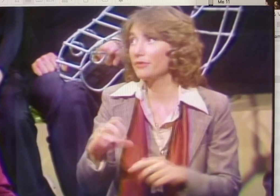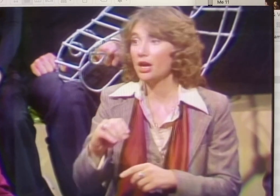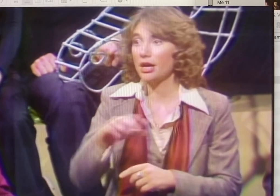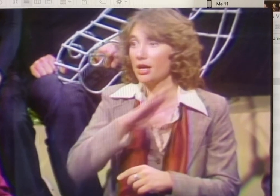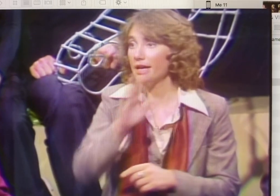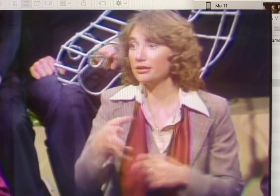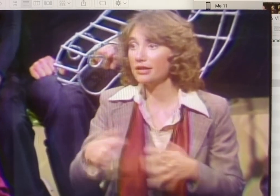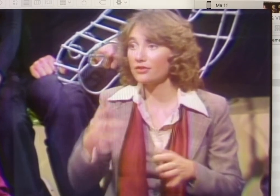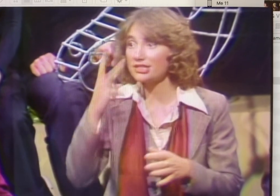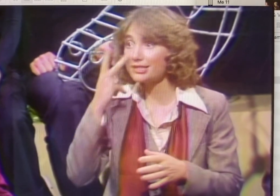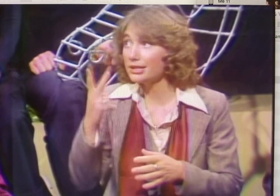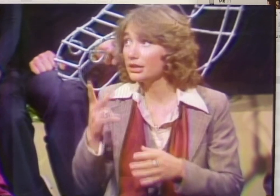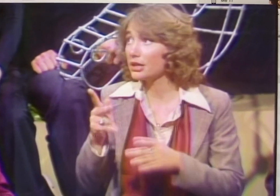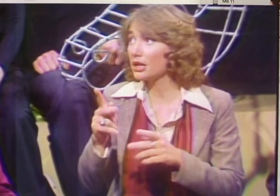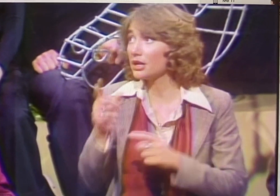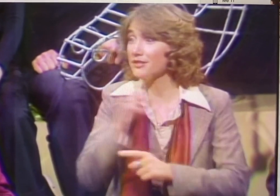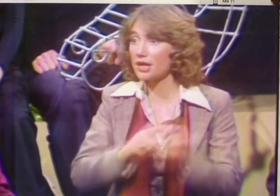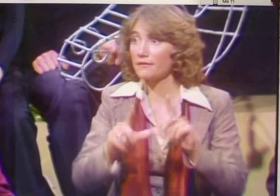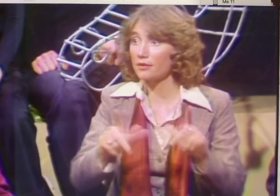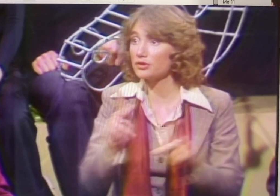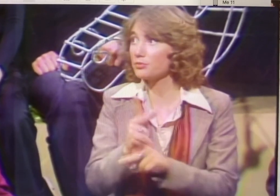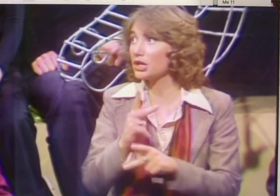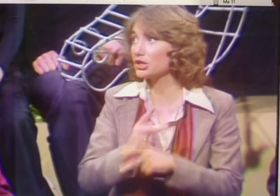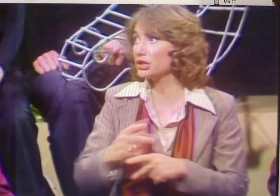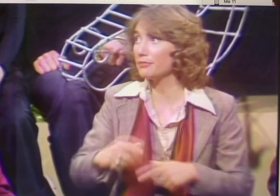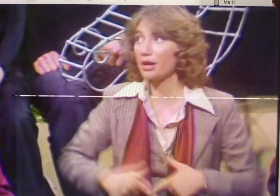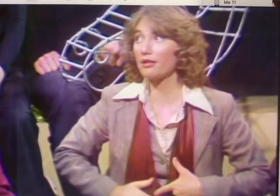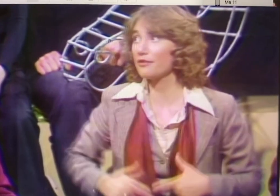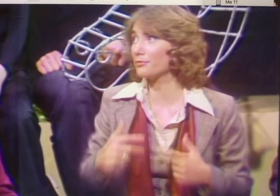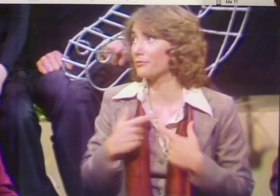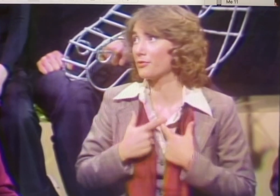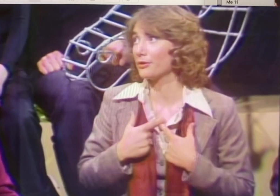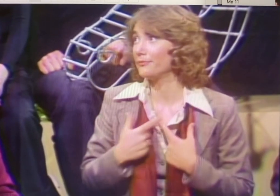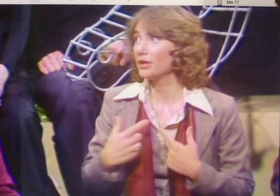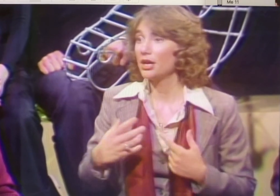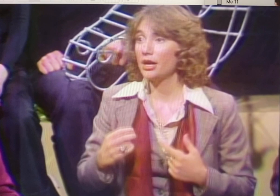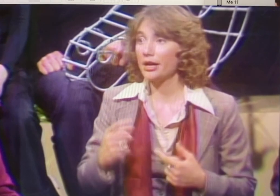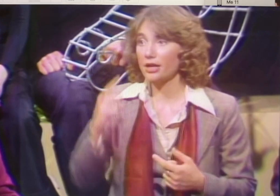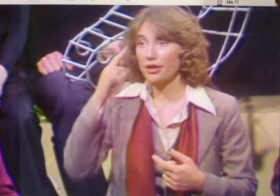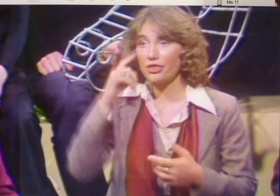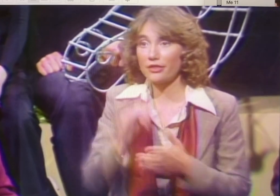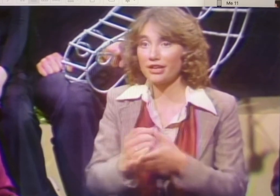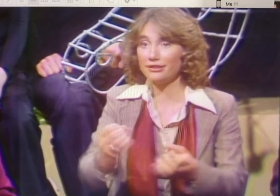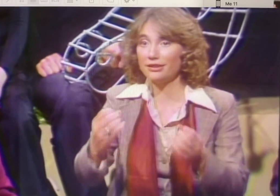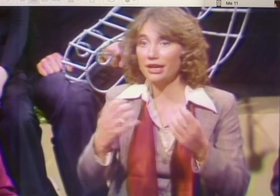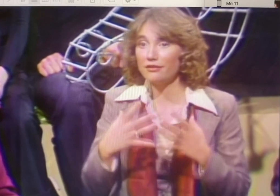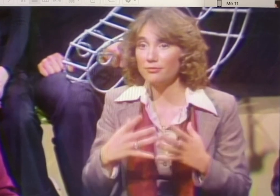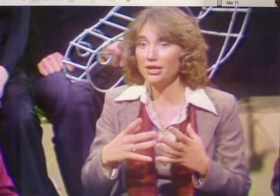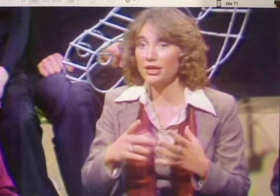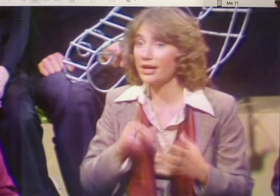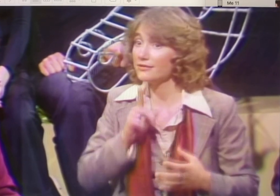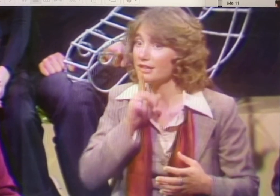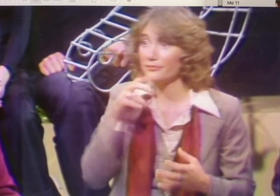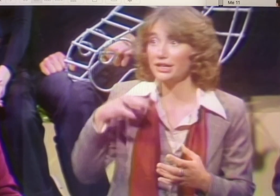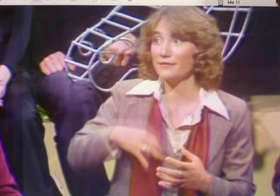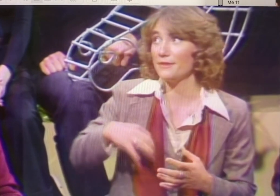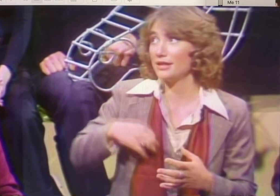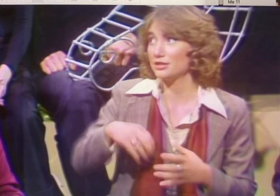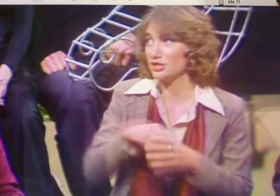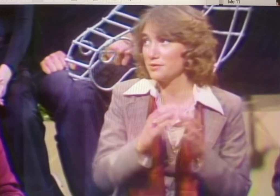And I had never seen a sign language production in my life before. And I think that gave me a definite advantage in